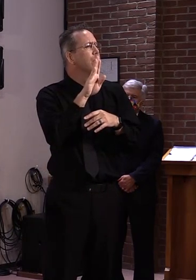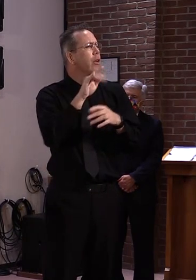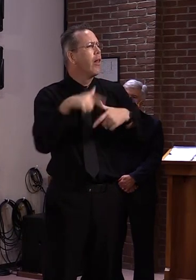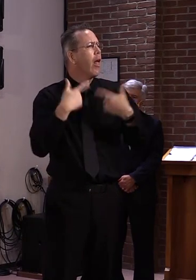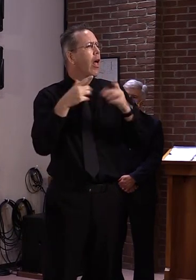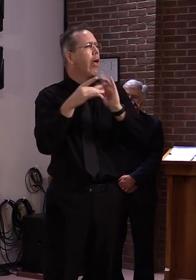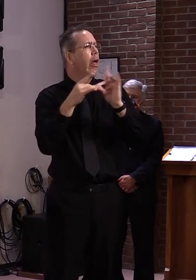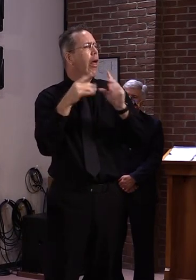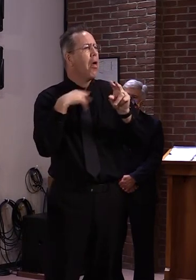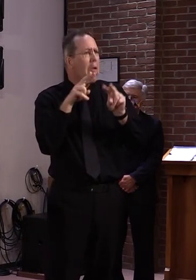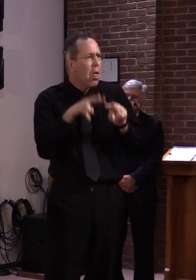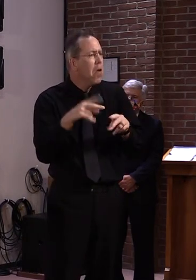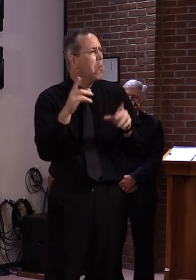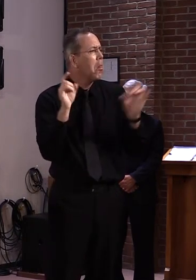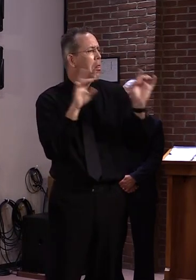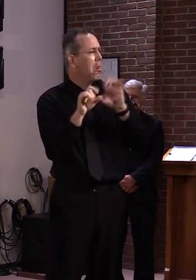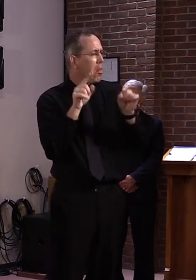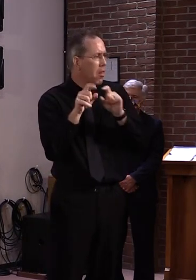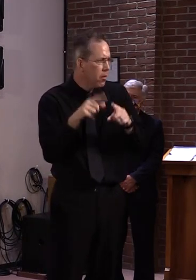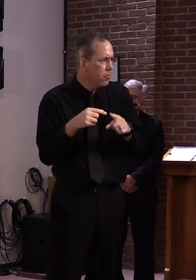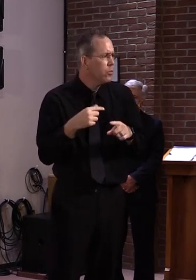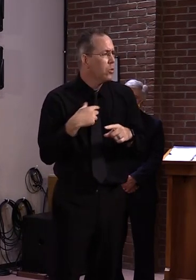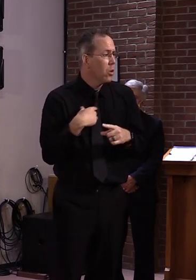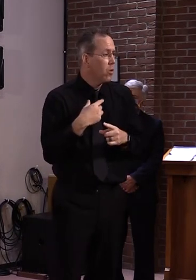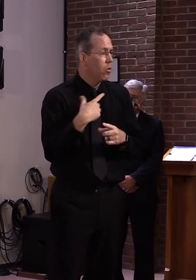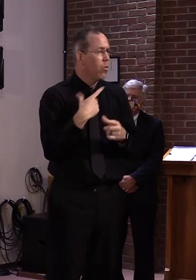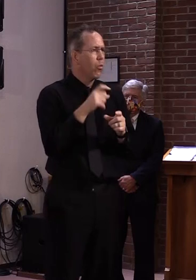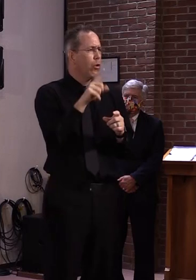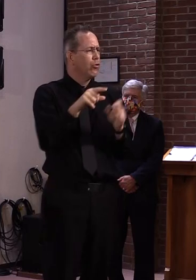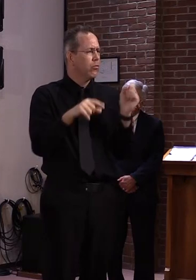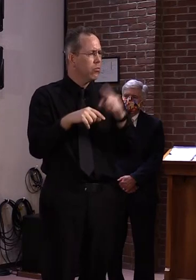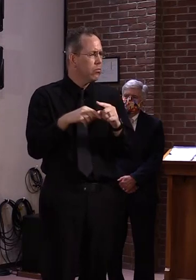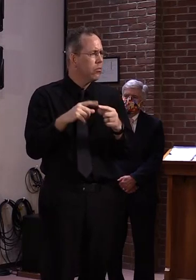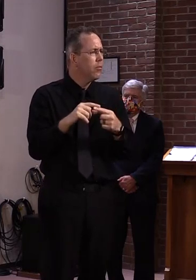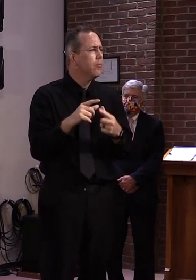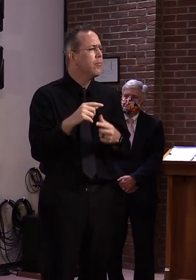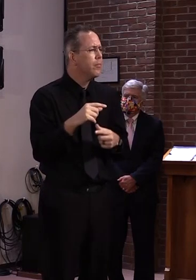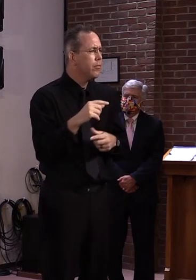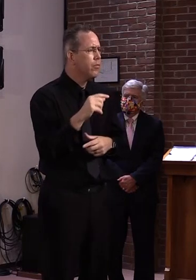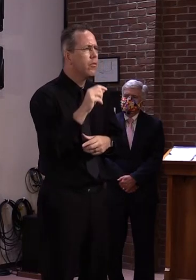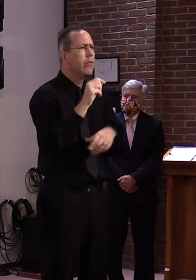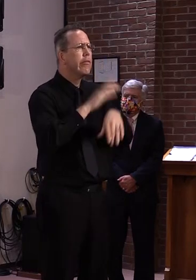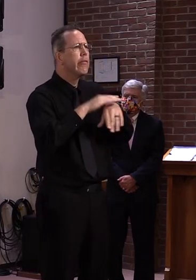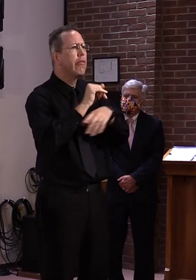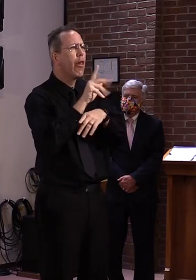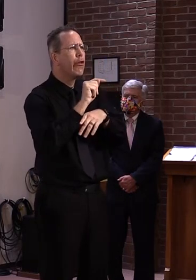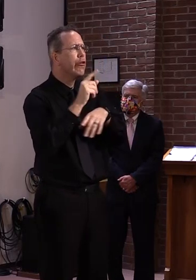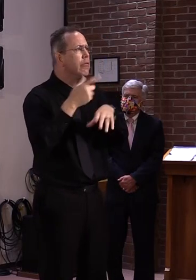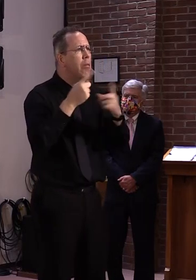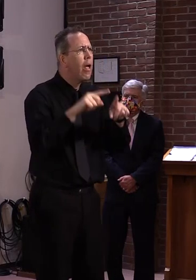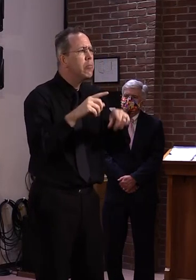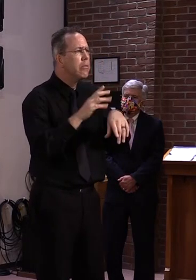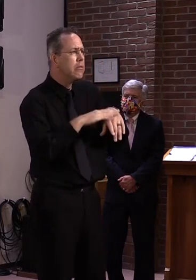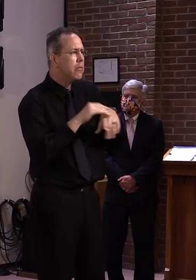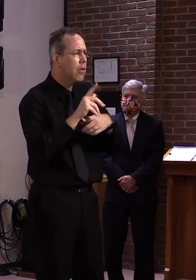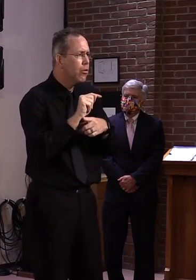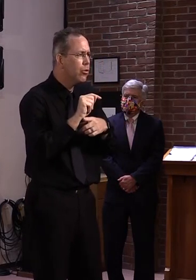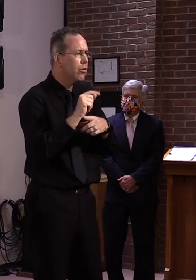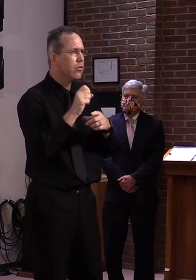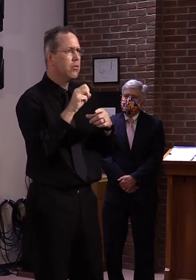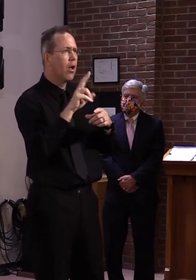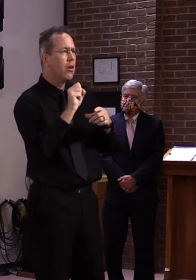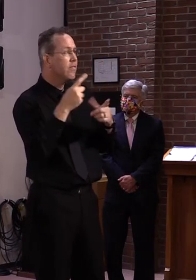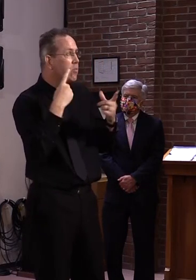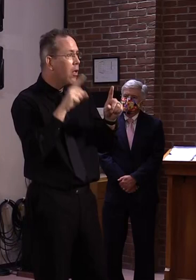alert status date that was in question that might have been delayed. But that doesn't delay the deployment, don't